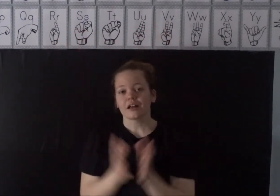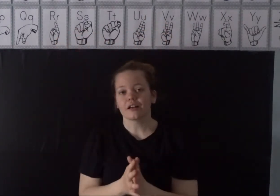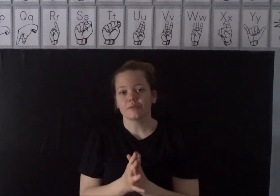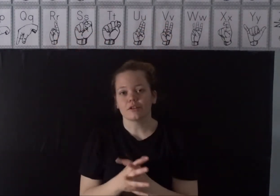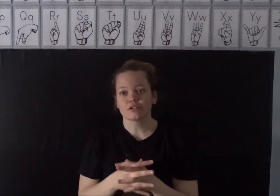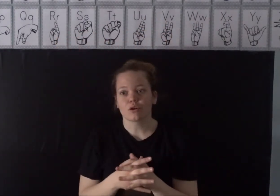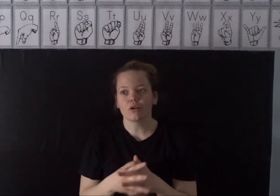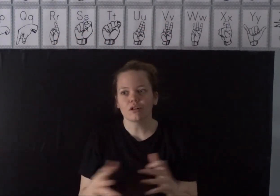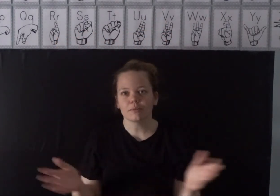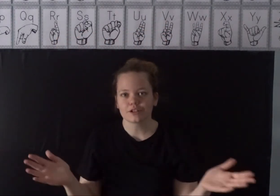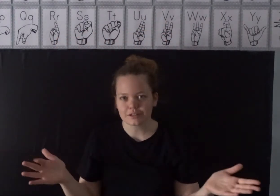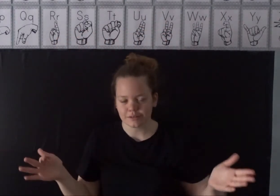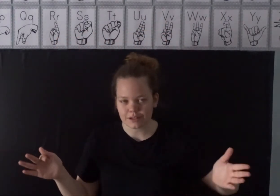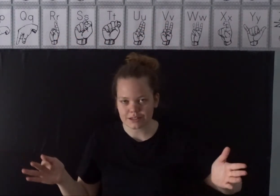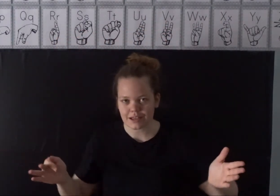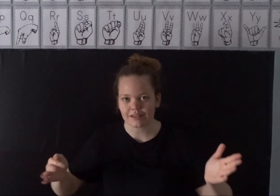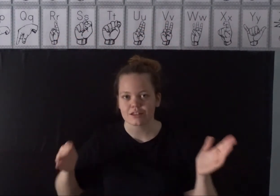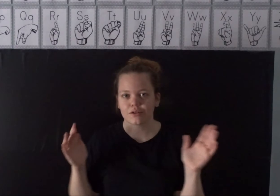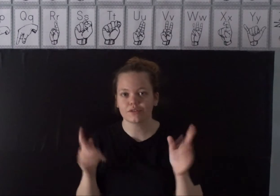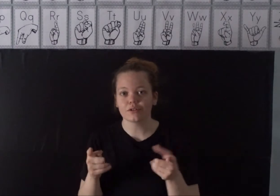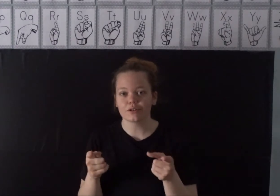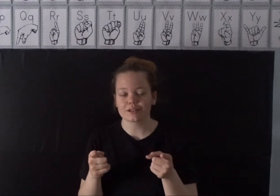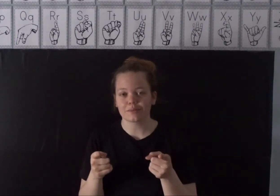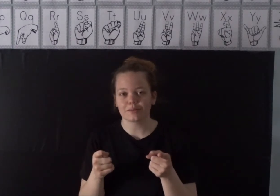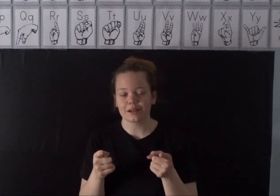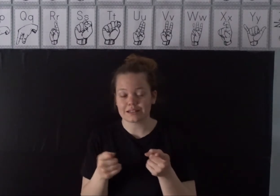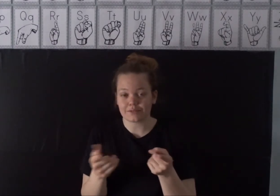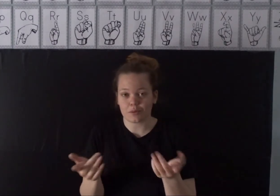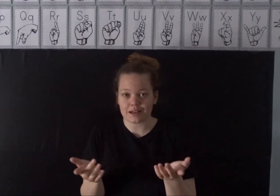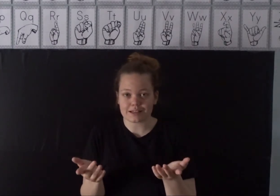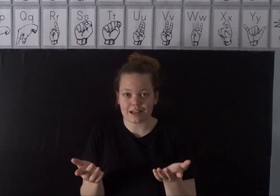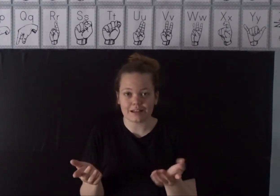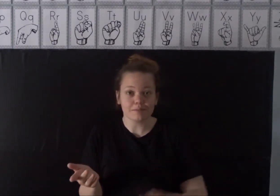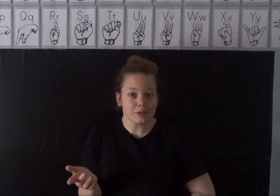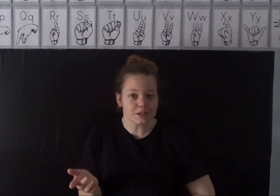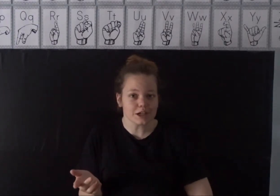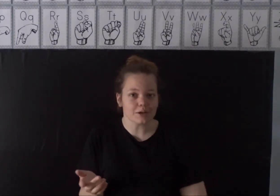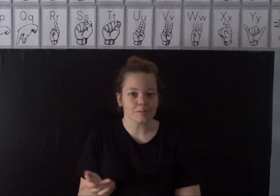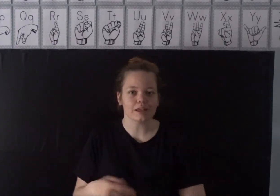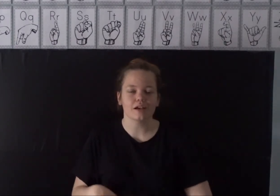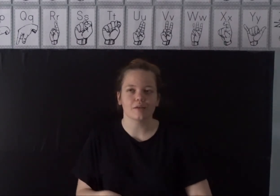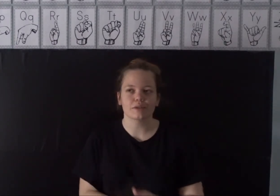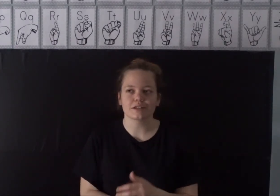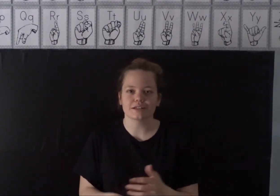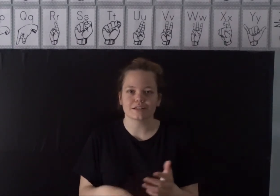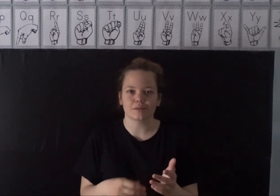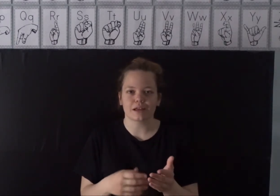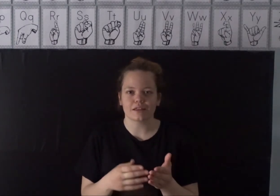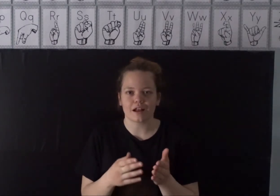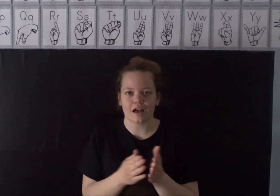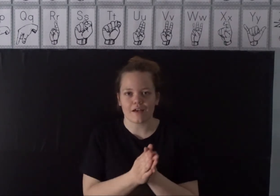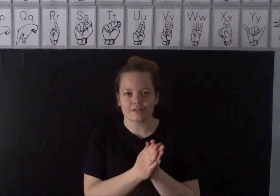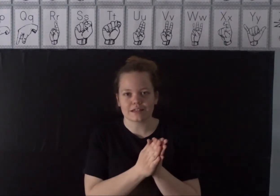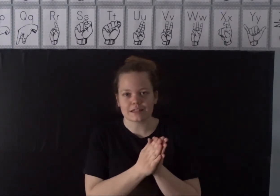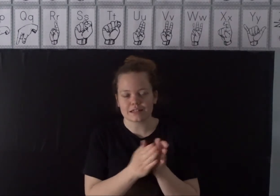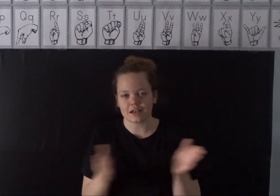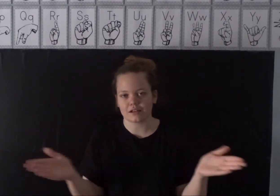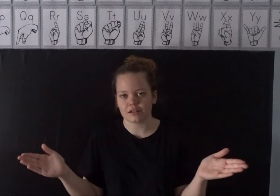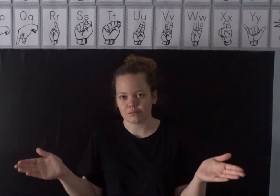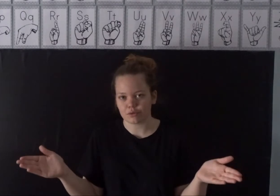Now there is a whole bunch of different ways to sign this so if you know a different way to sign it please share it with me. But this is the way that I have seen it signed most